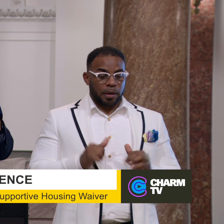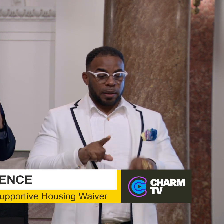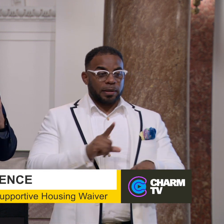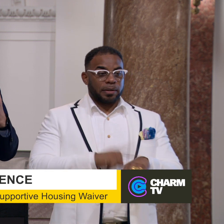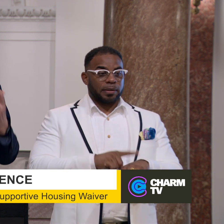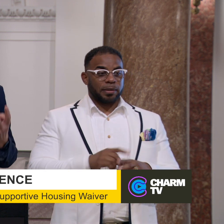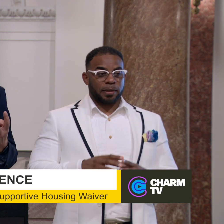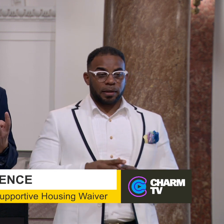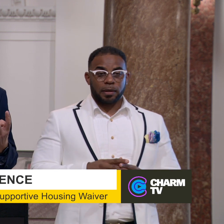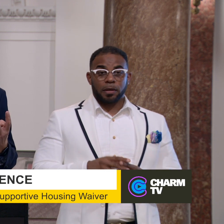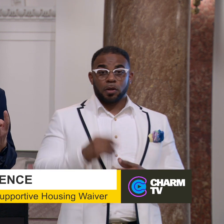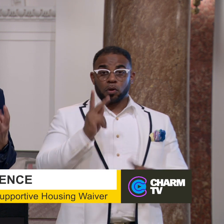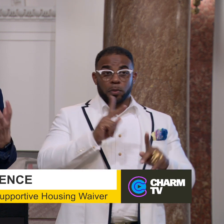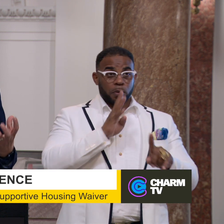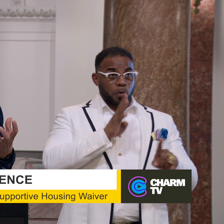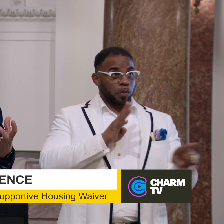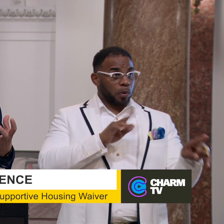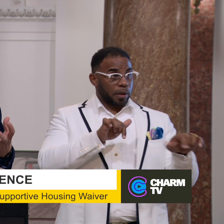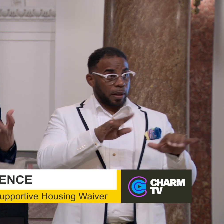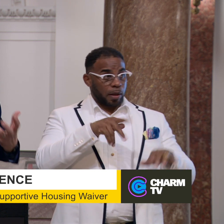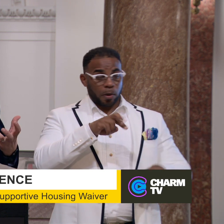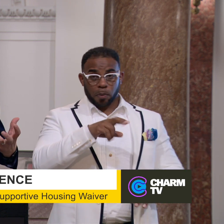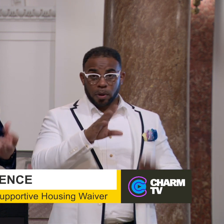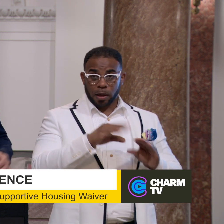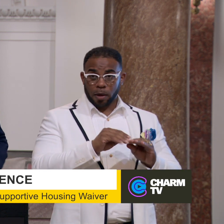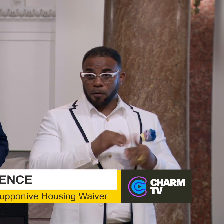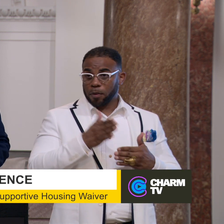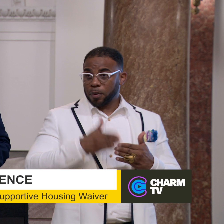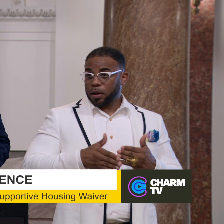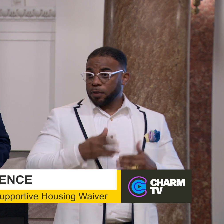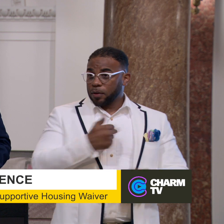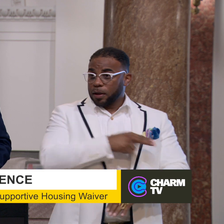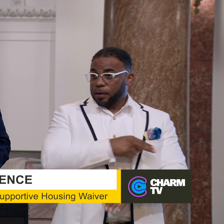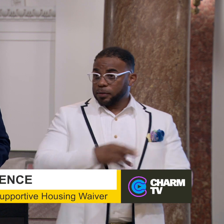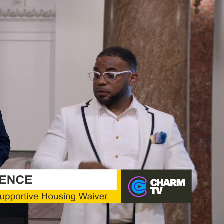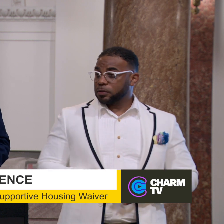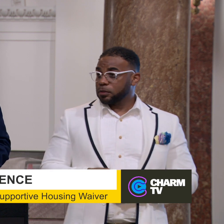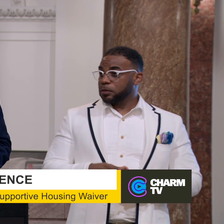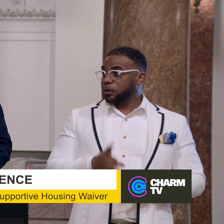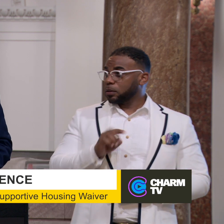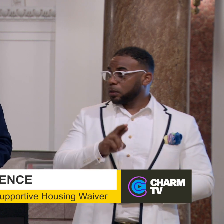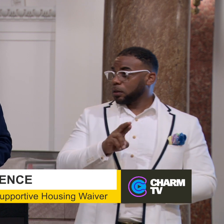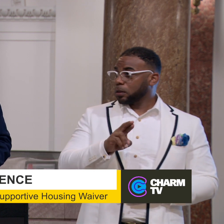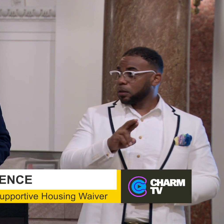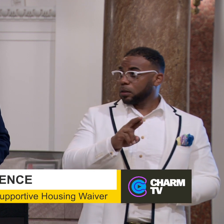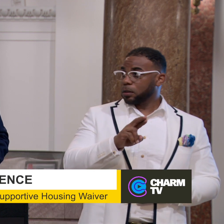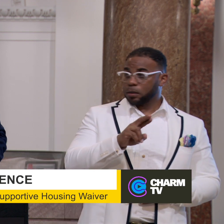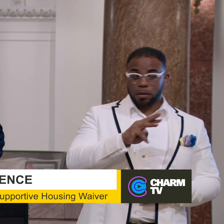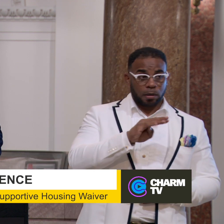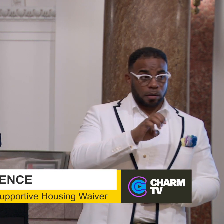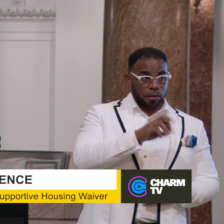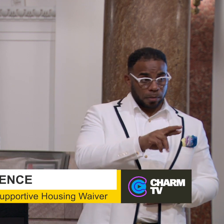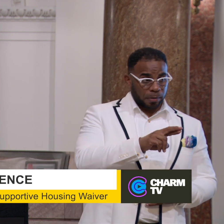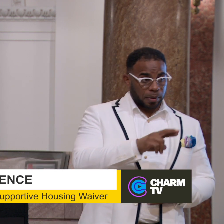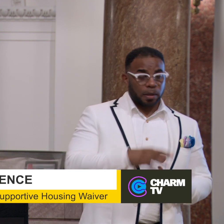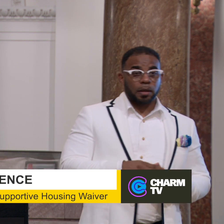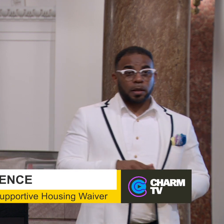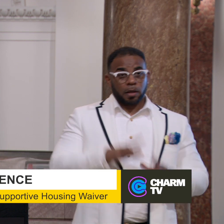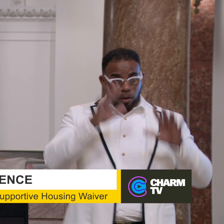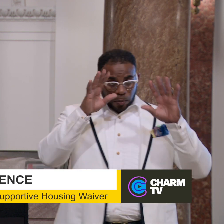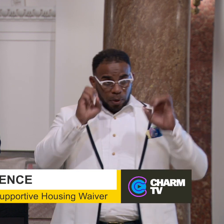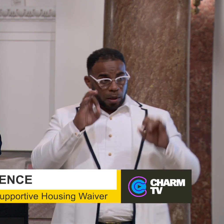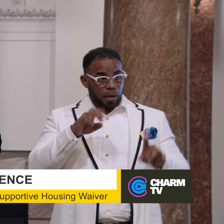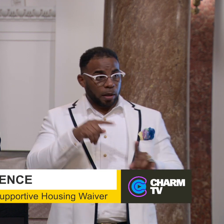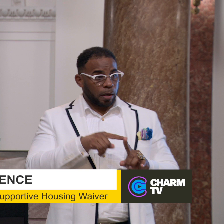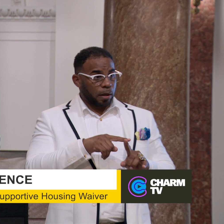the time, two people spoke at that press conference on behalf of the hospitals. Dr. Redonda Miller, the president